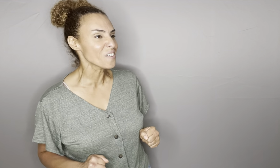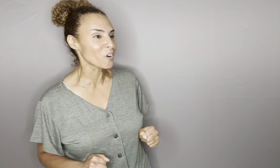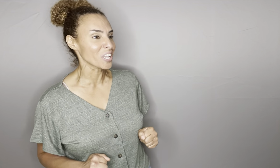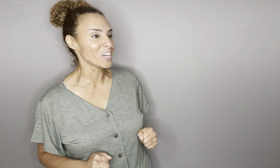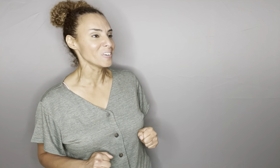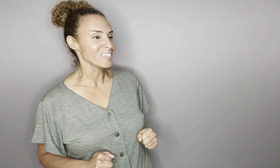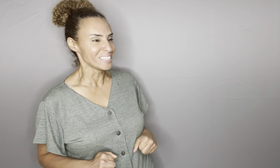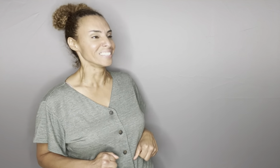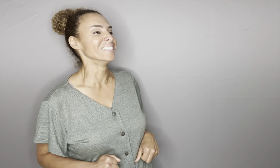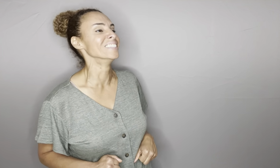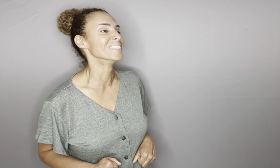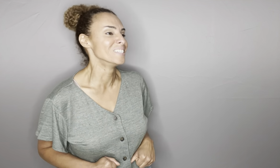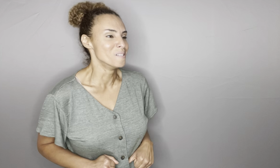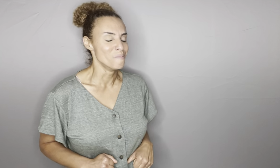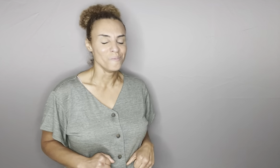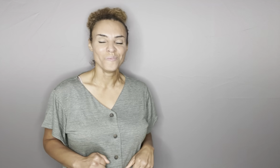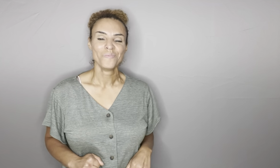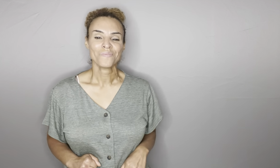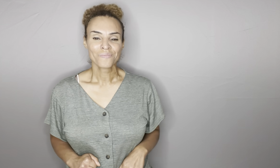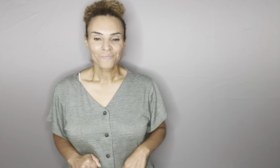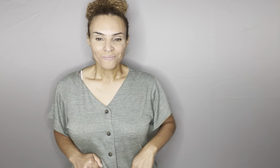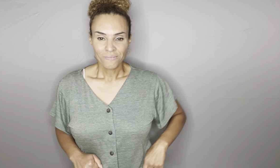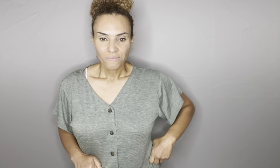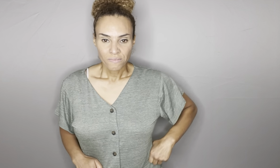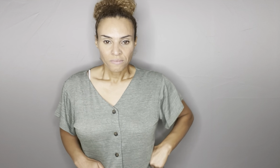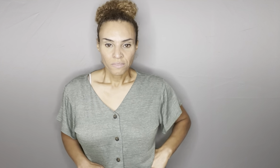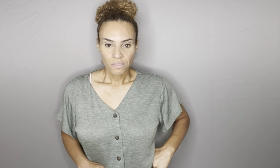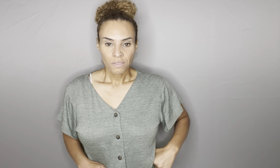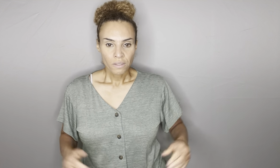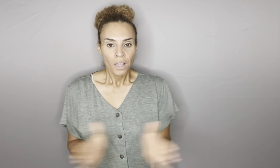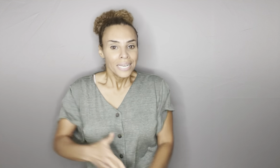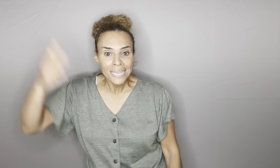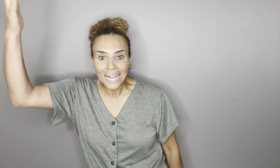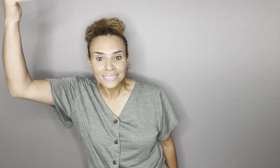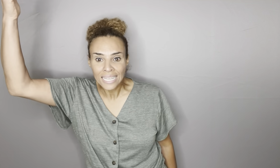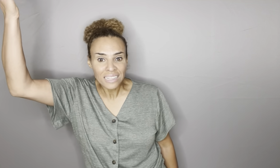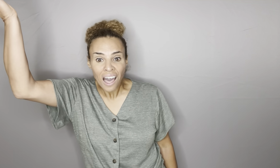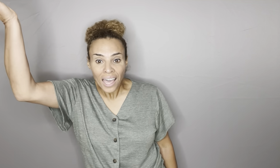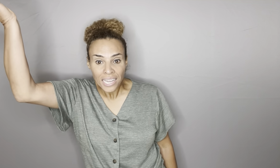for you next in line